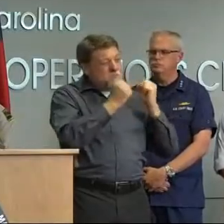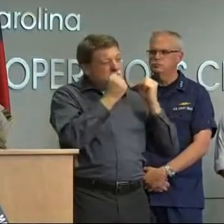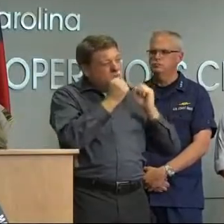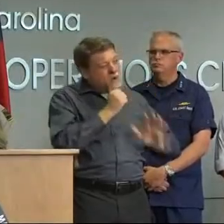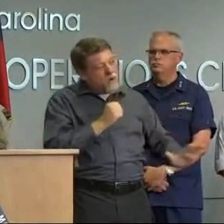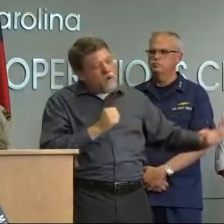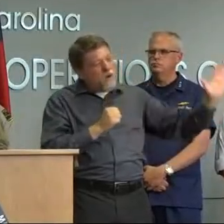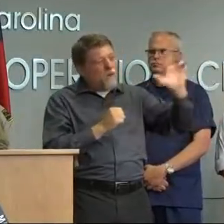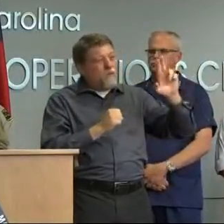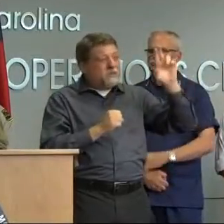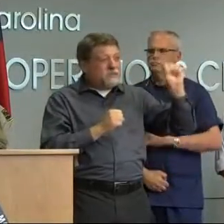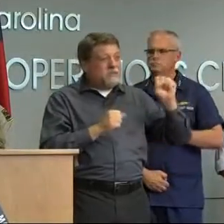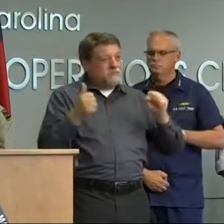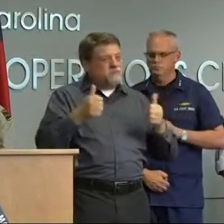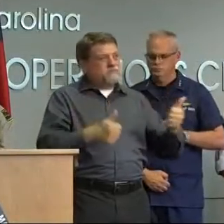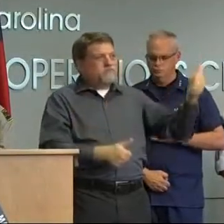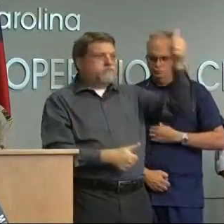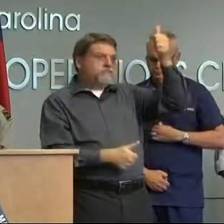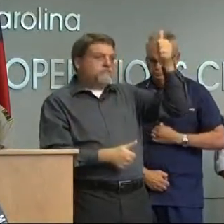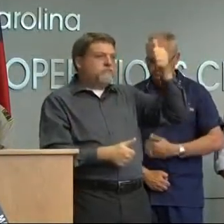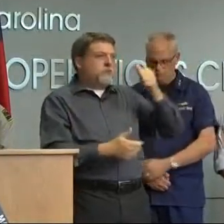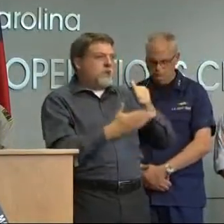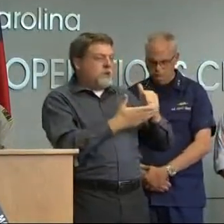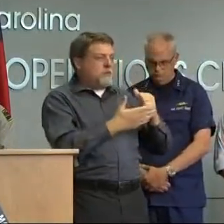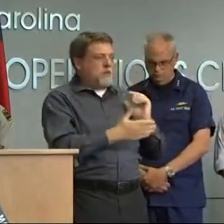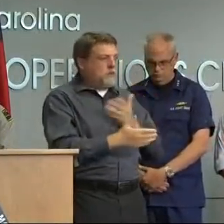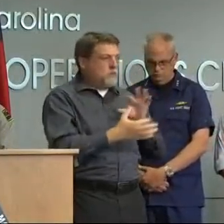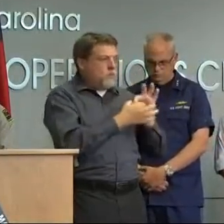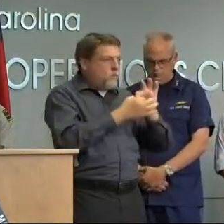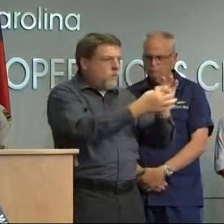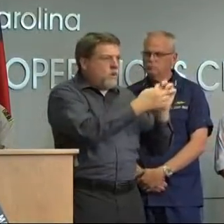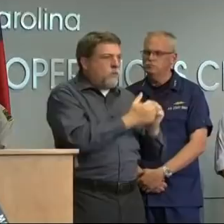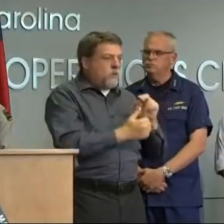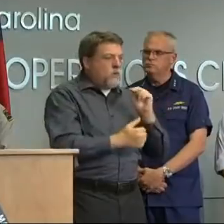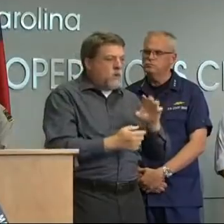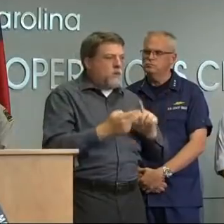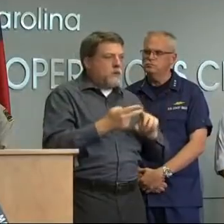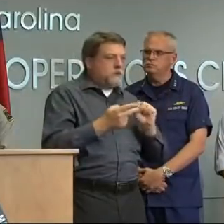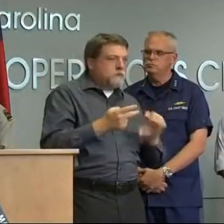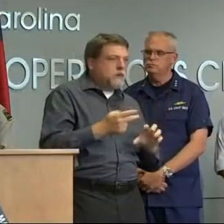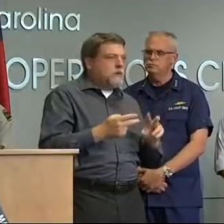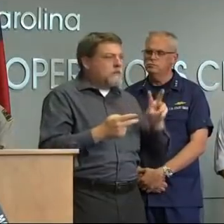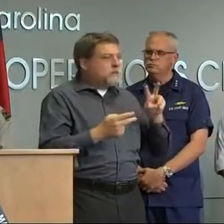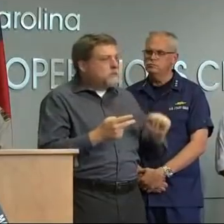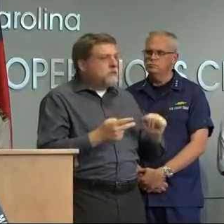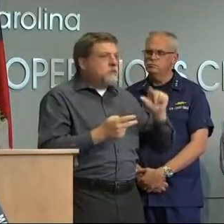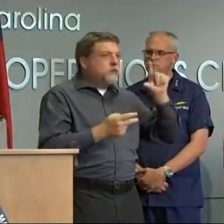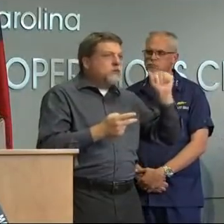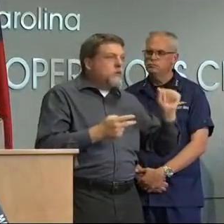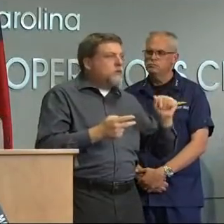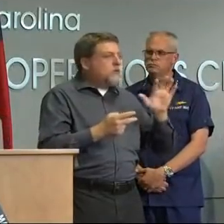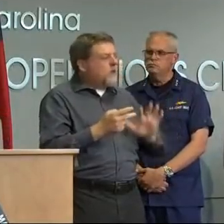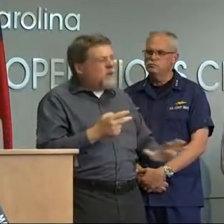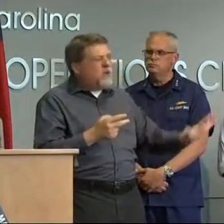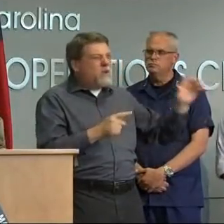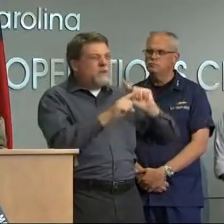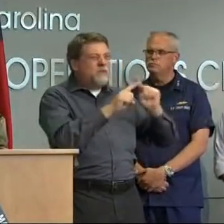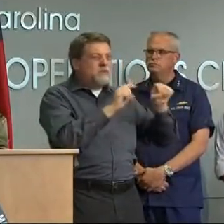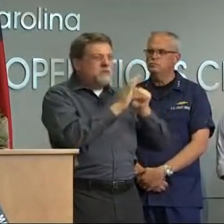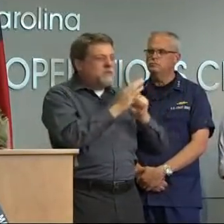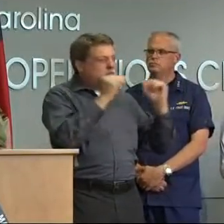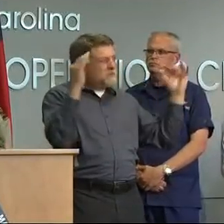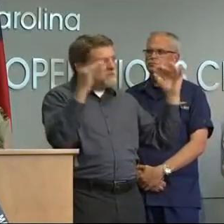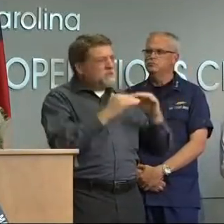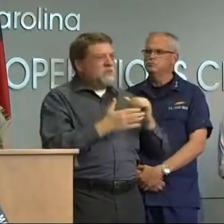us provide the depth and the capabilities that we need to respond to the citizens in north carolina and he's here to make sure that that that speed continues